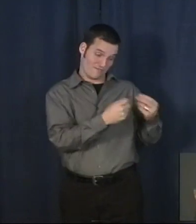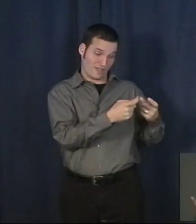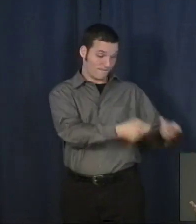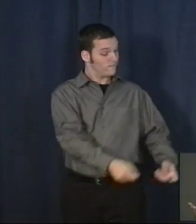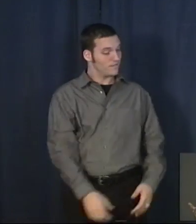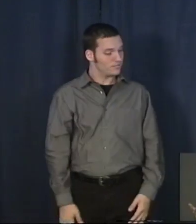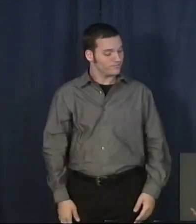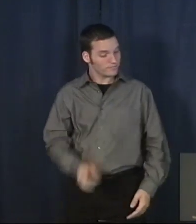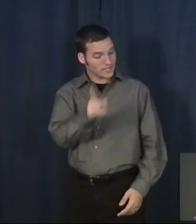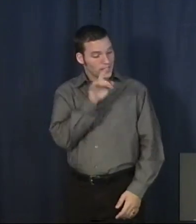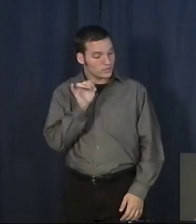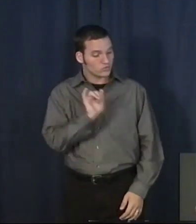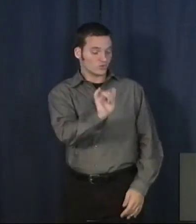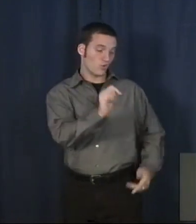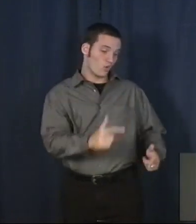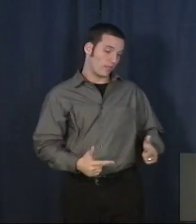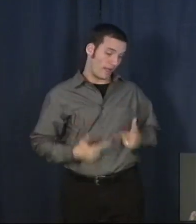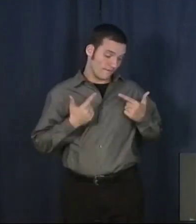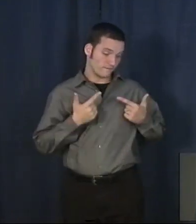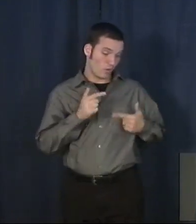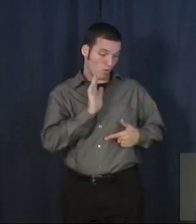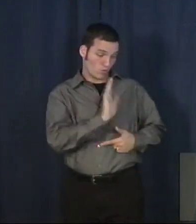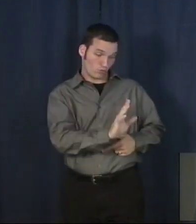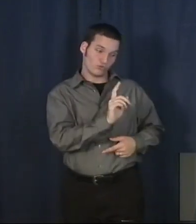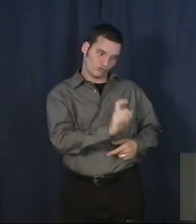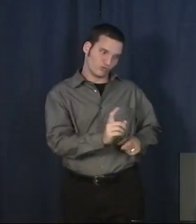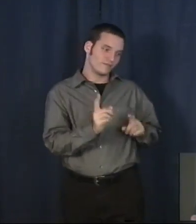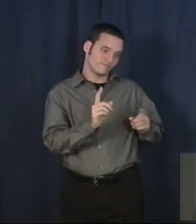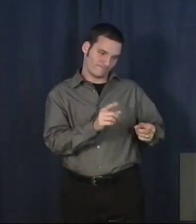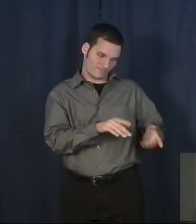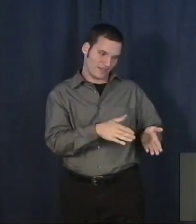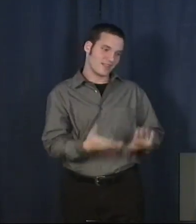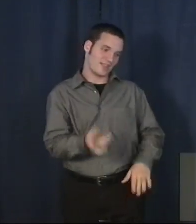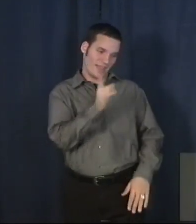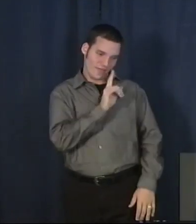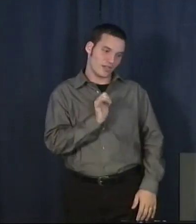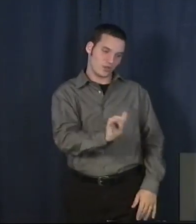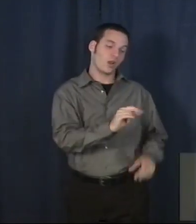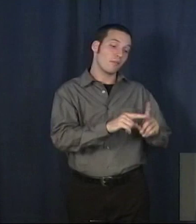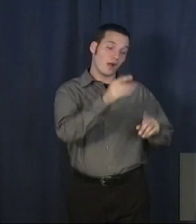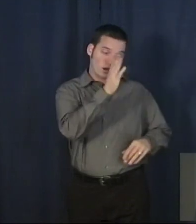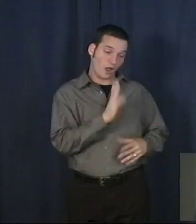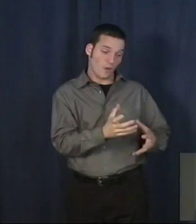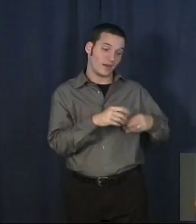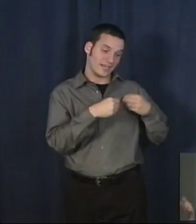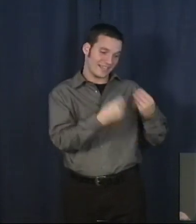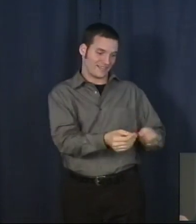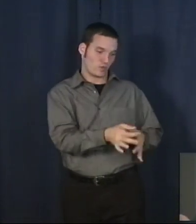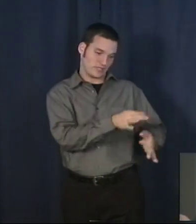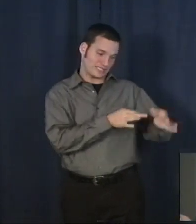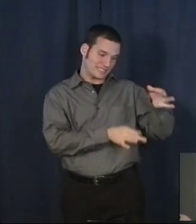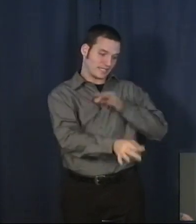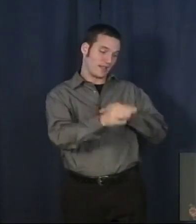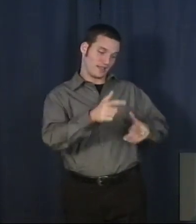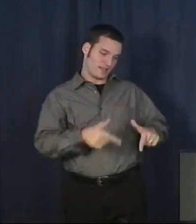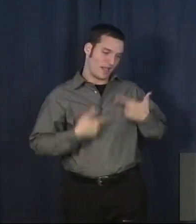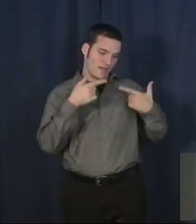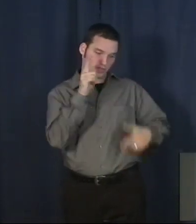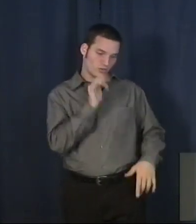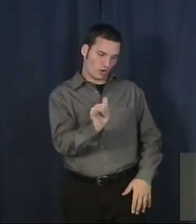life. You deserve eternal death. God wants to give you eternal life. I said, well, how do I get it? He said,